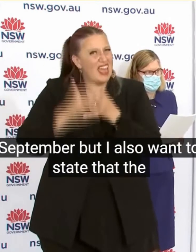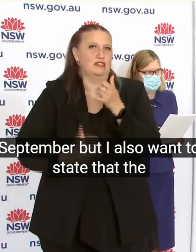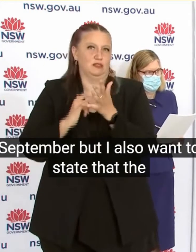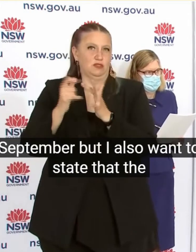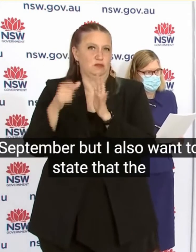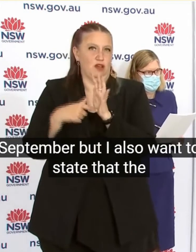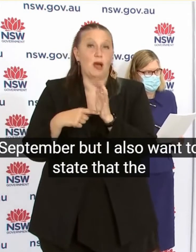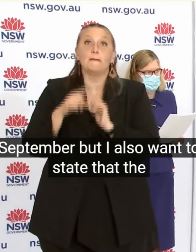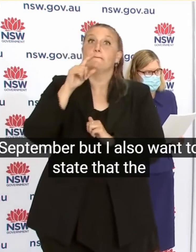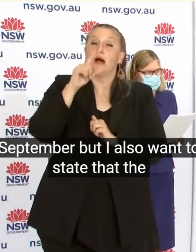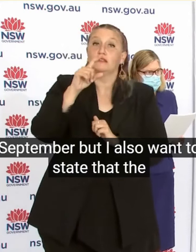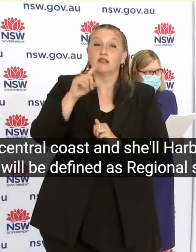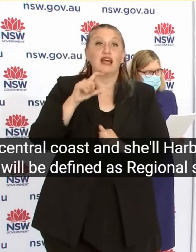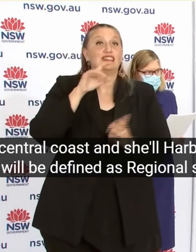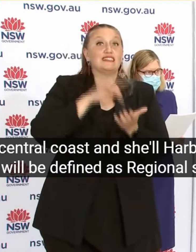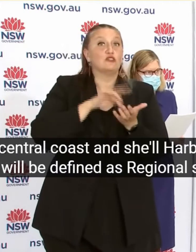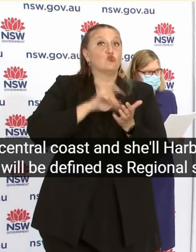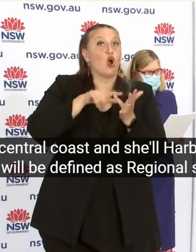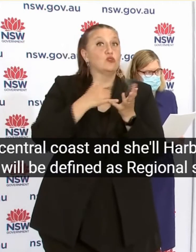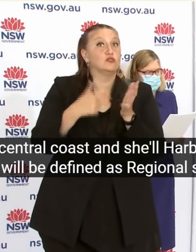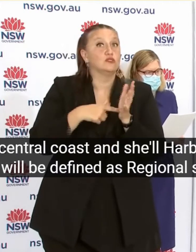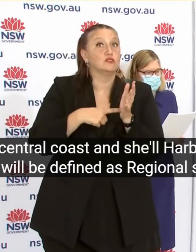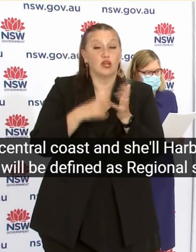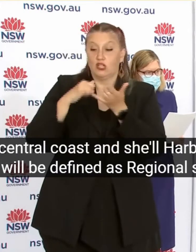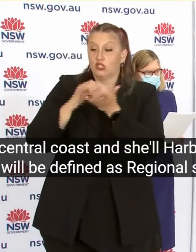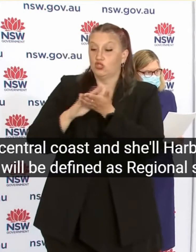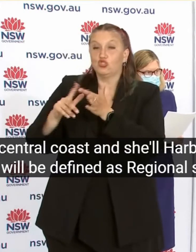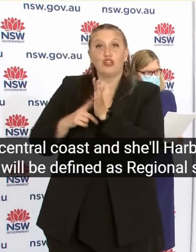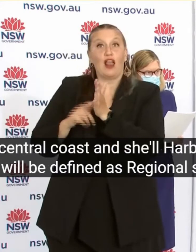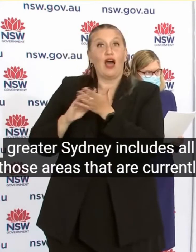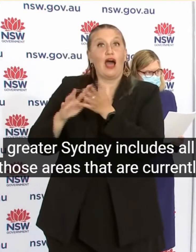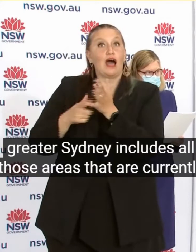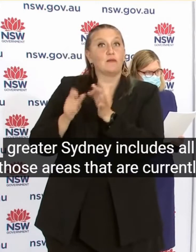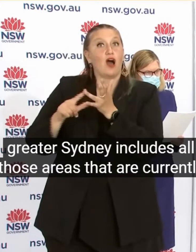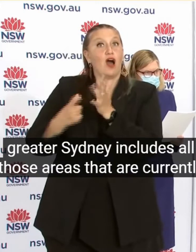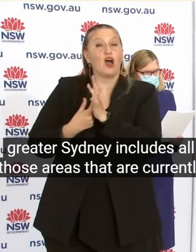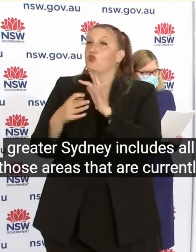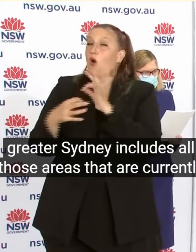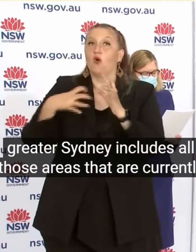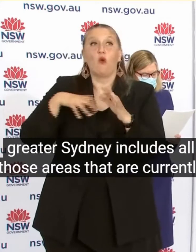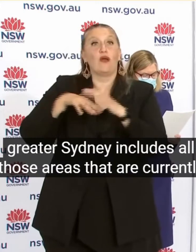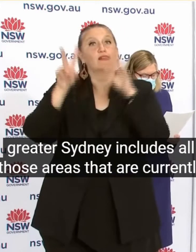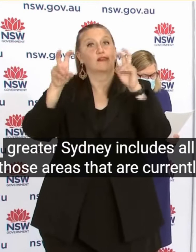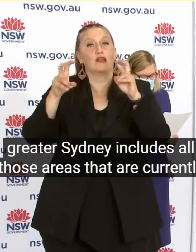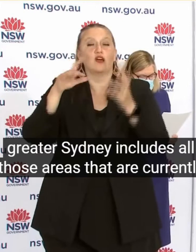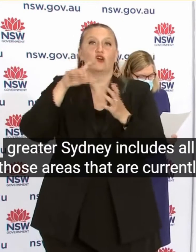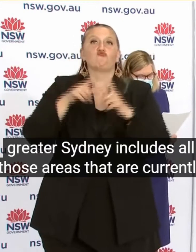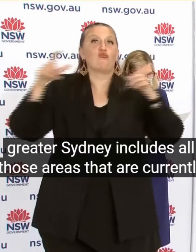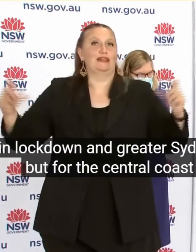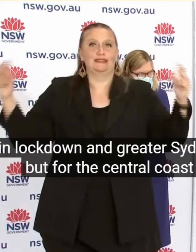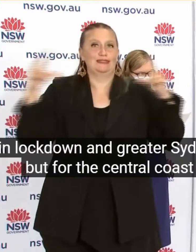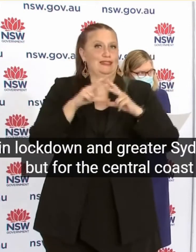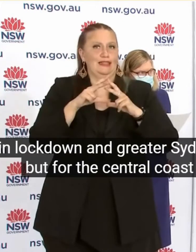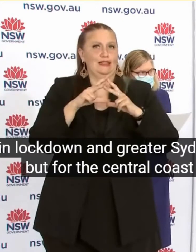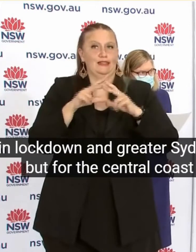Harbour Will be defined as regional So Greater Sydney includes all those areas That are currently in lockdown in Greater Sydney But for the Central Coast and